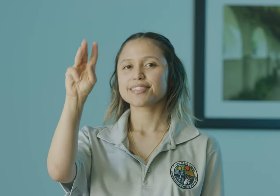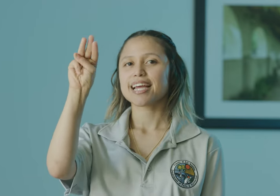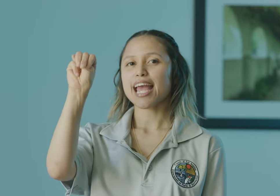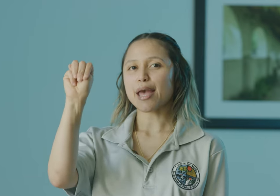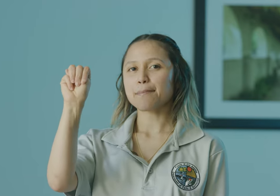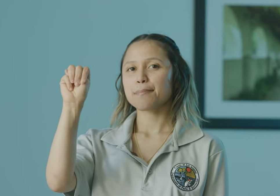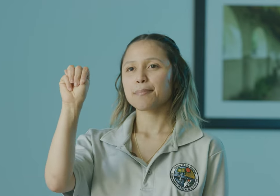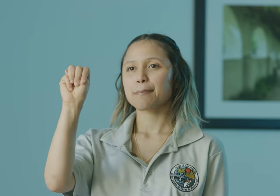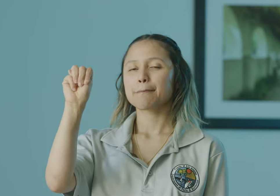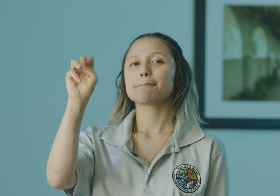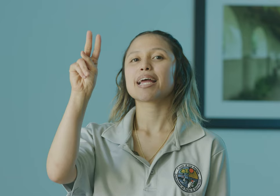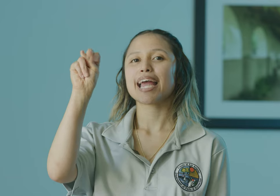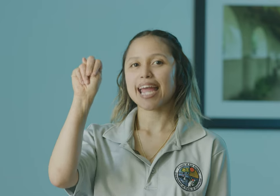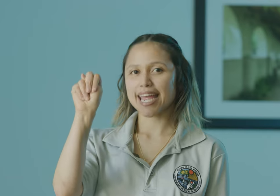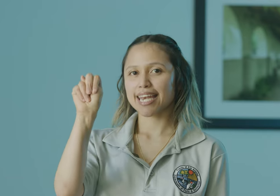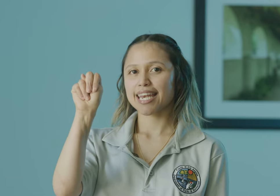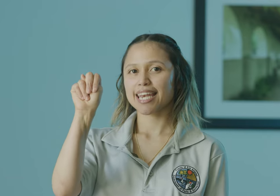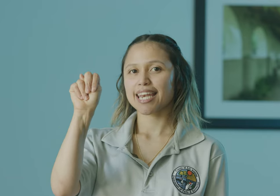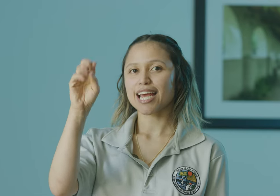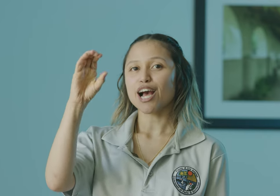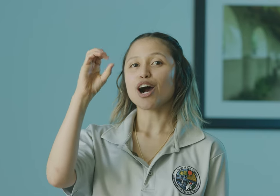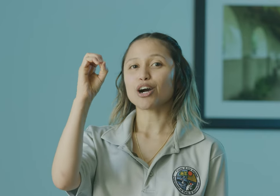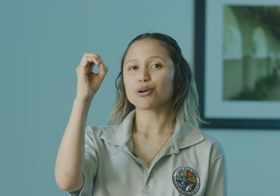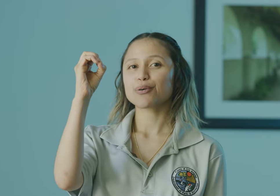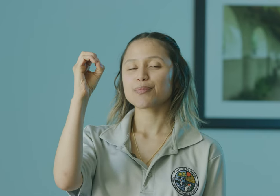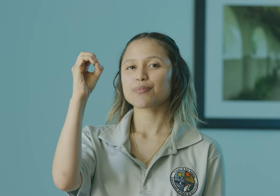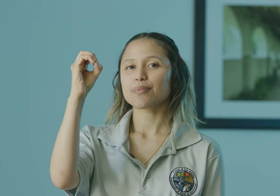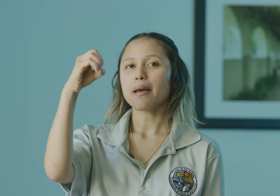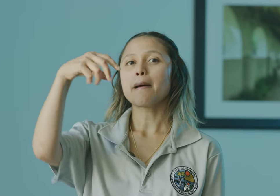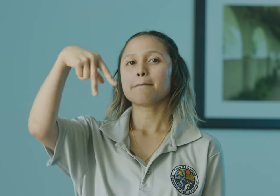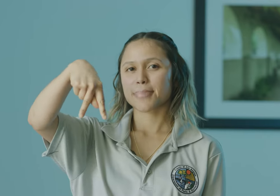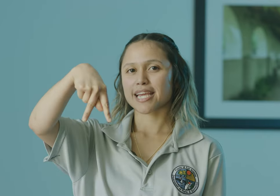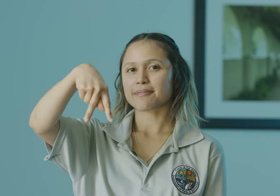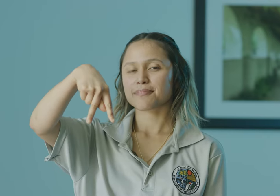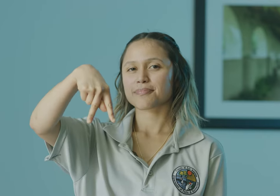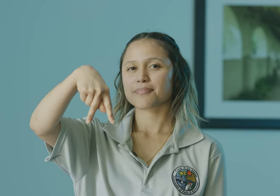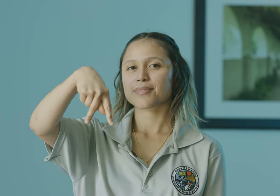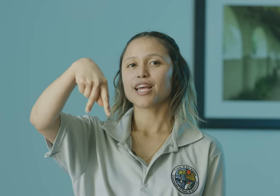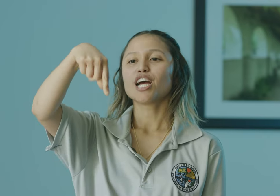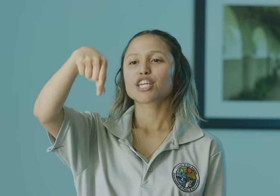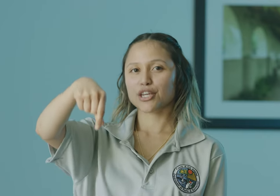M. N. O. P. Q.